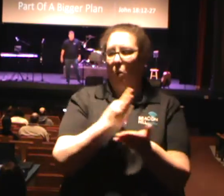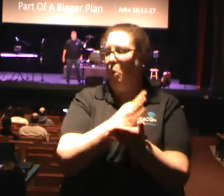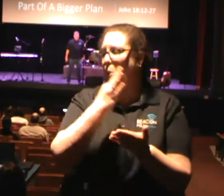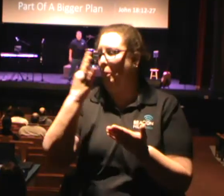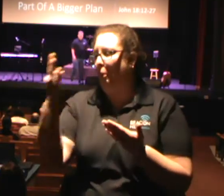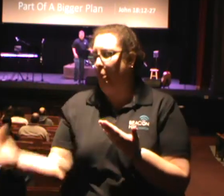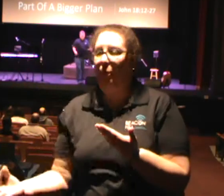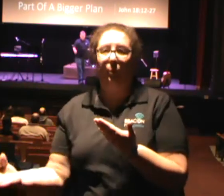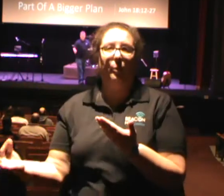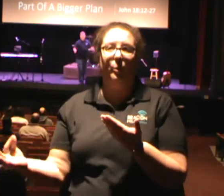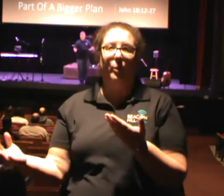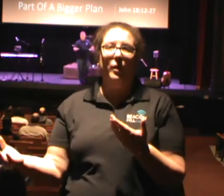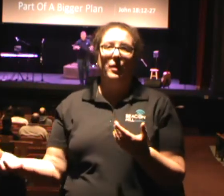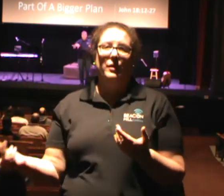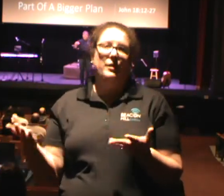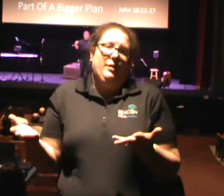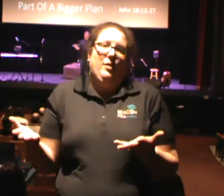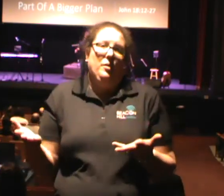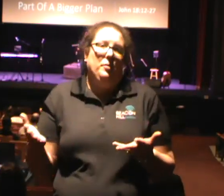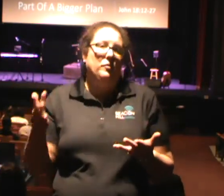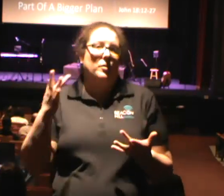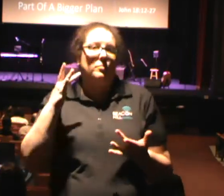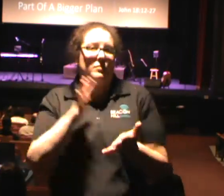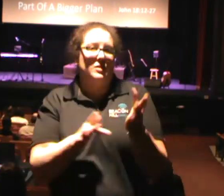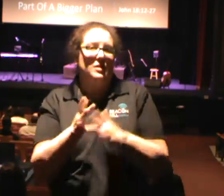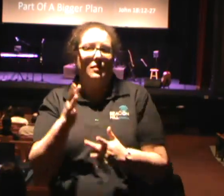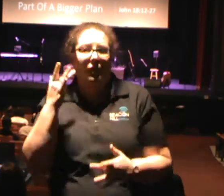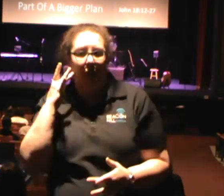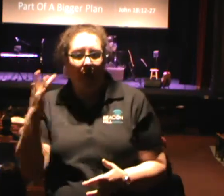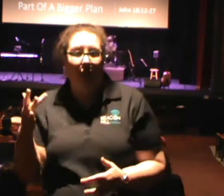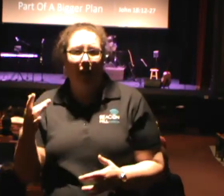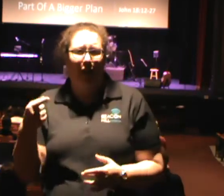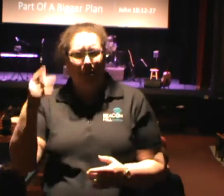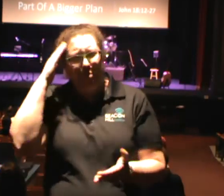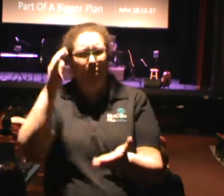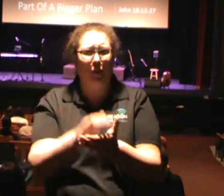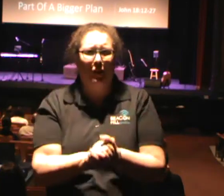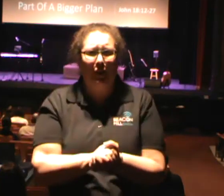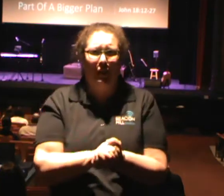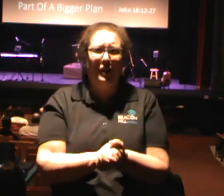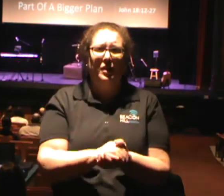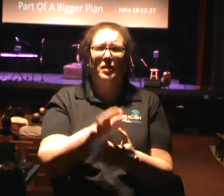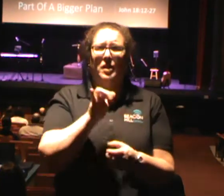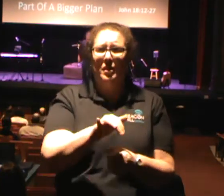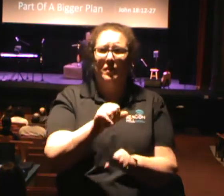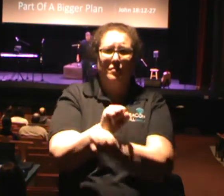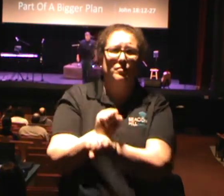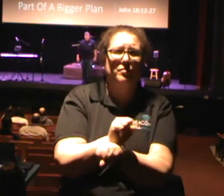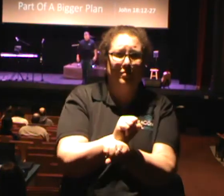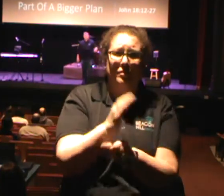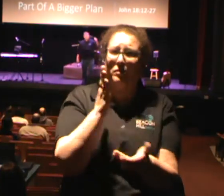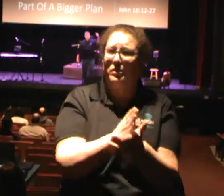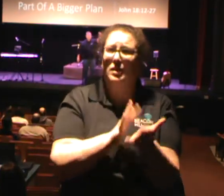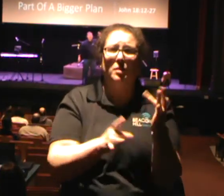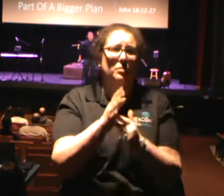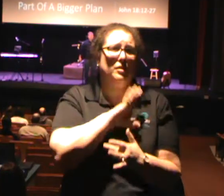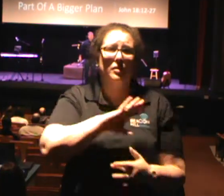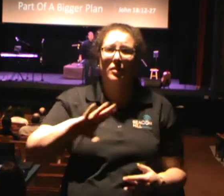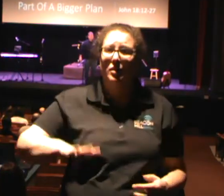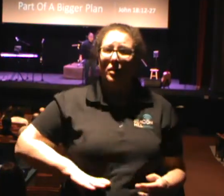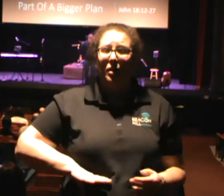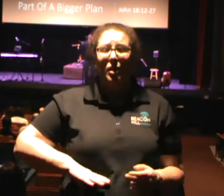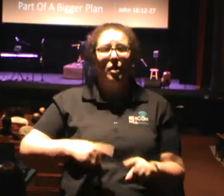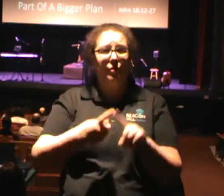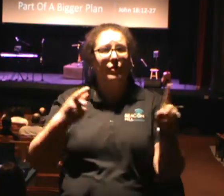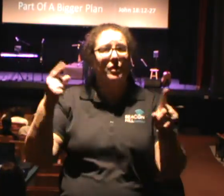Jesus. And they think a few ropes is going to stop Jesus Christ from doing what he came to do. You can't stop